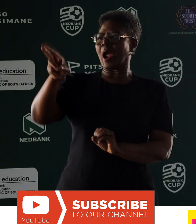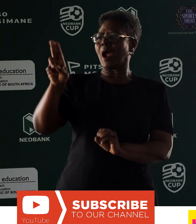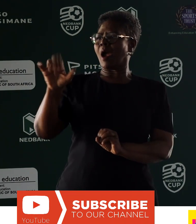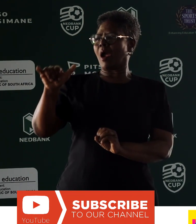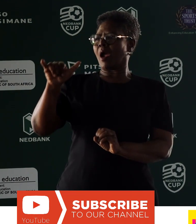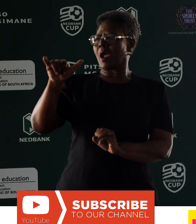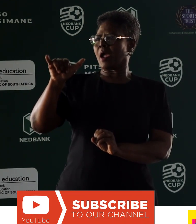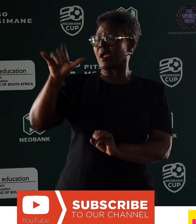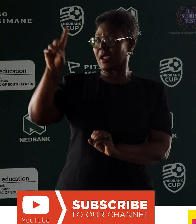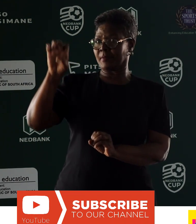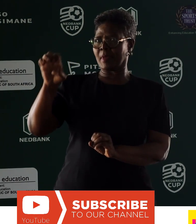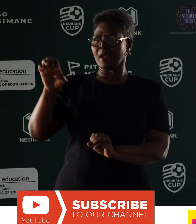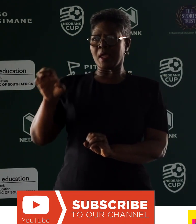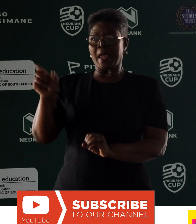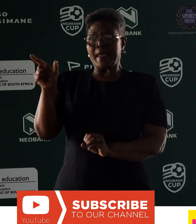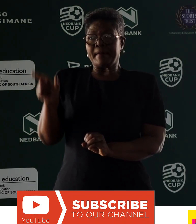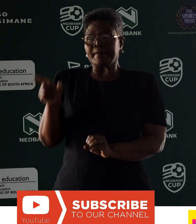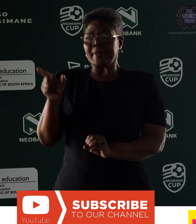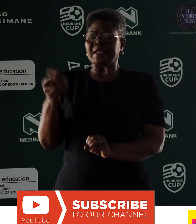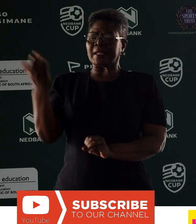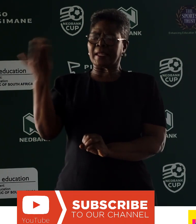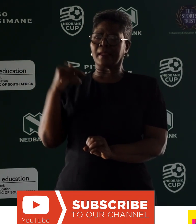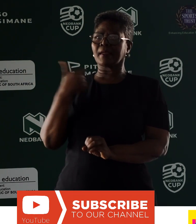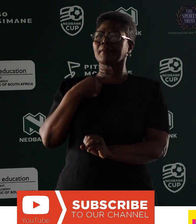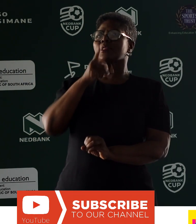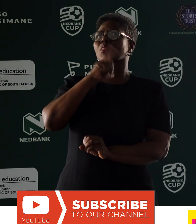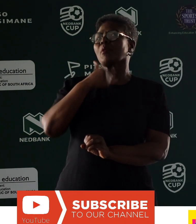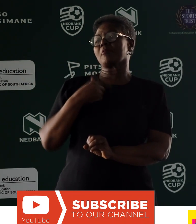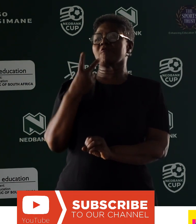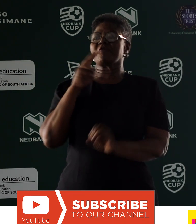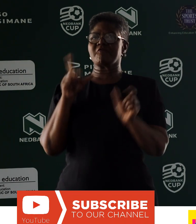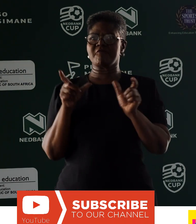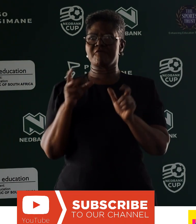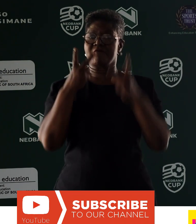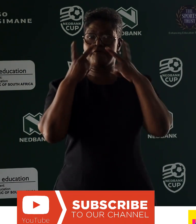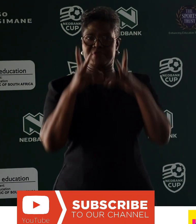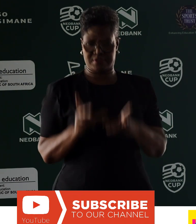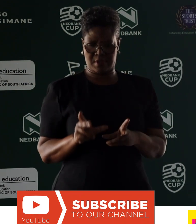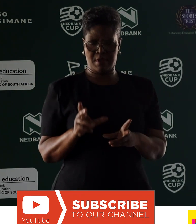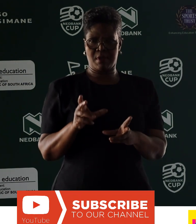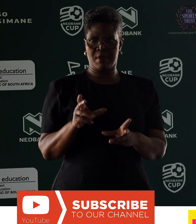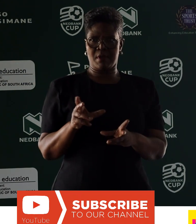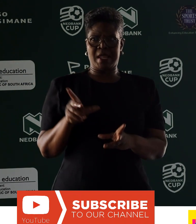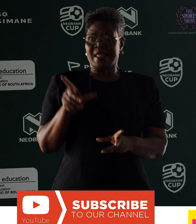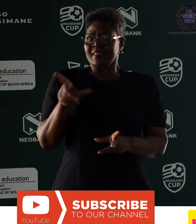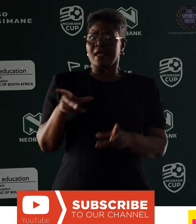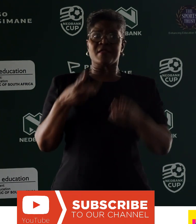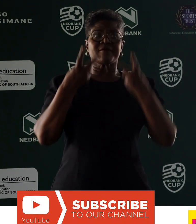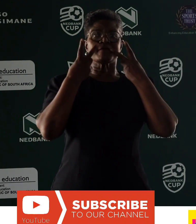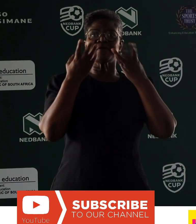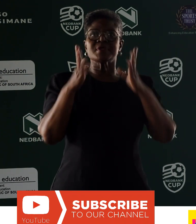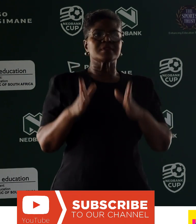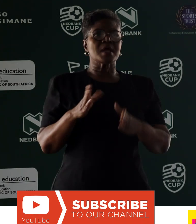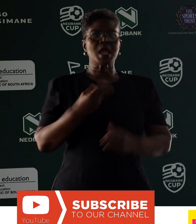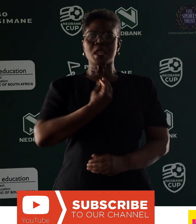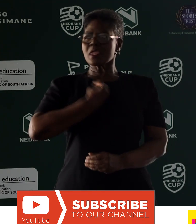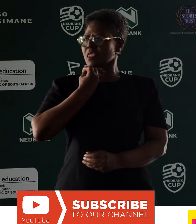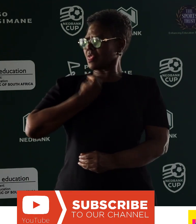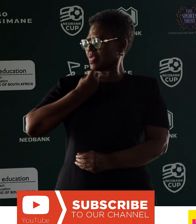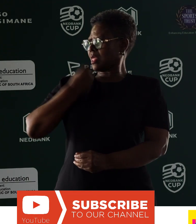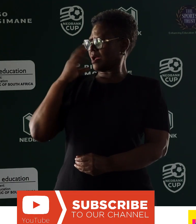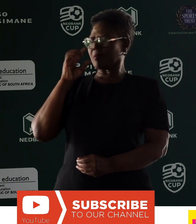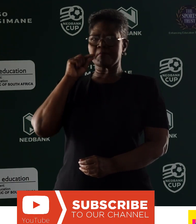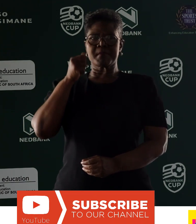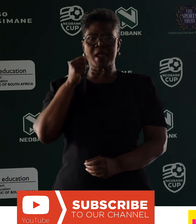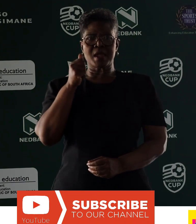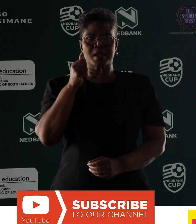Someone came to notify me that I was a visitor. And that visitor turned out to be a young man that used